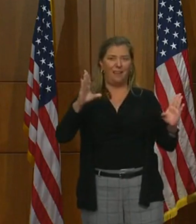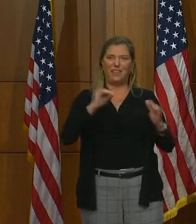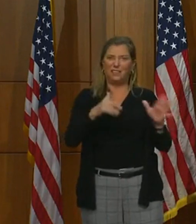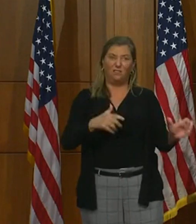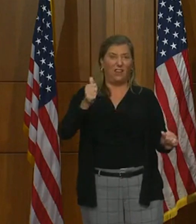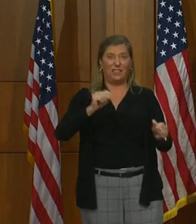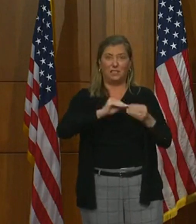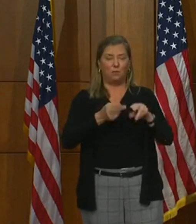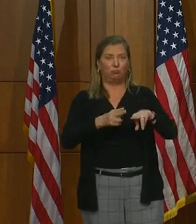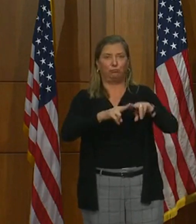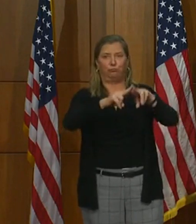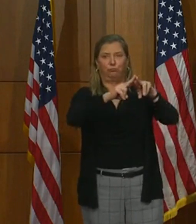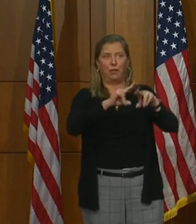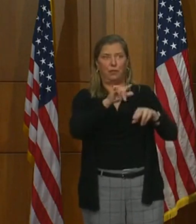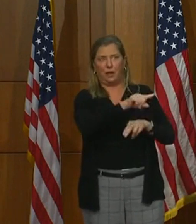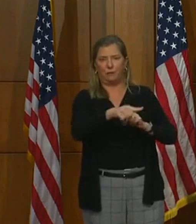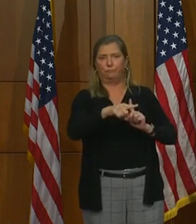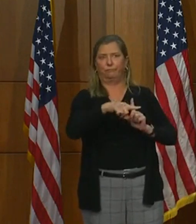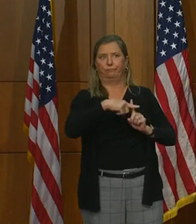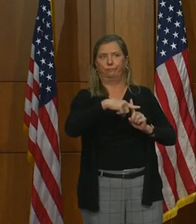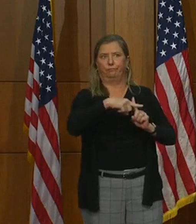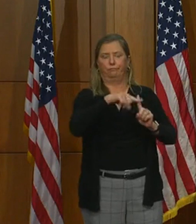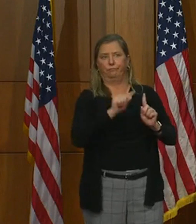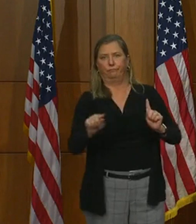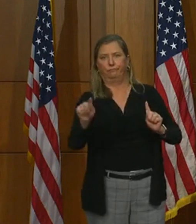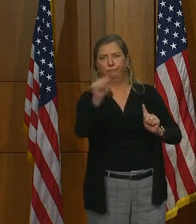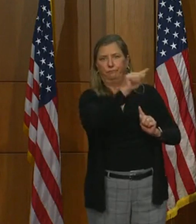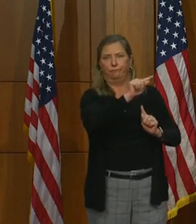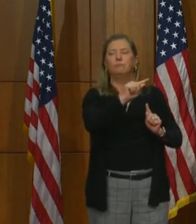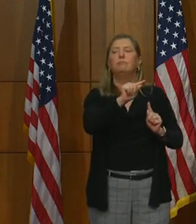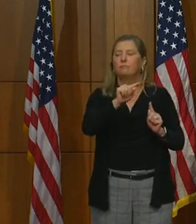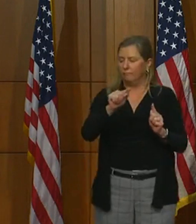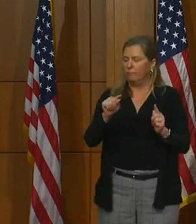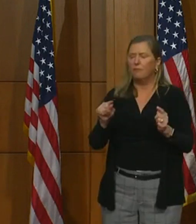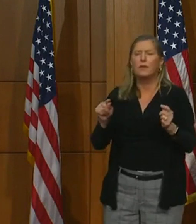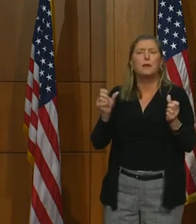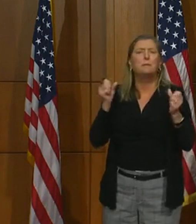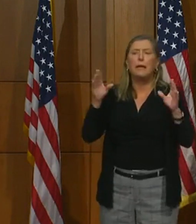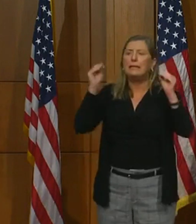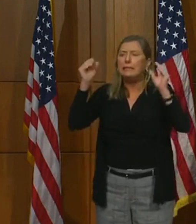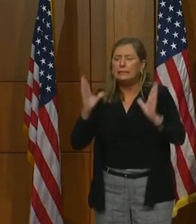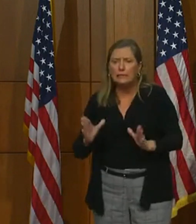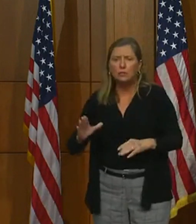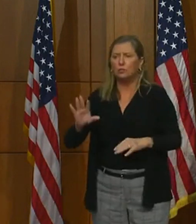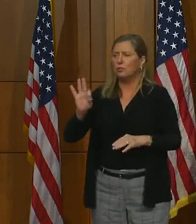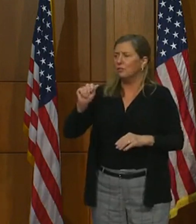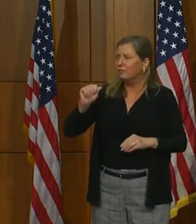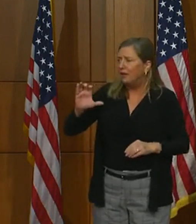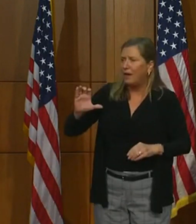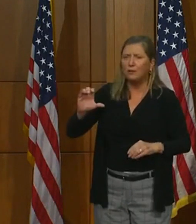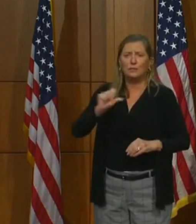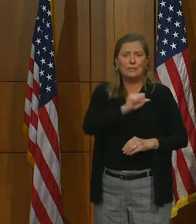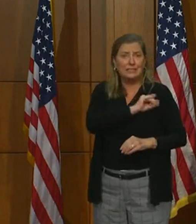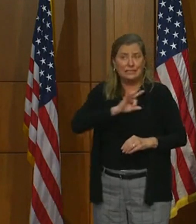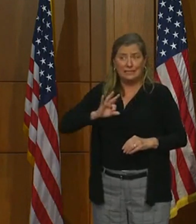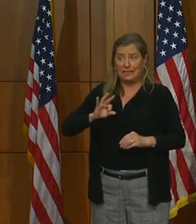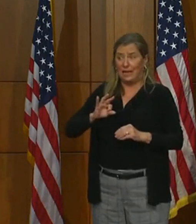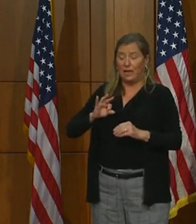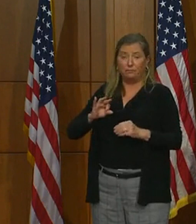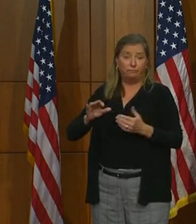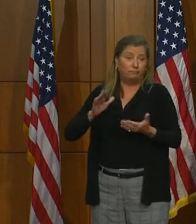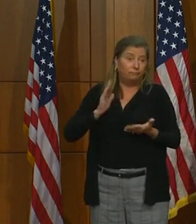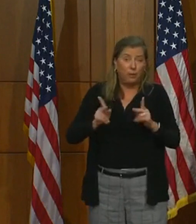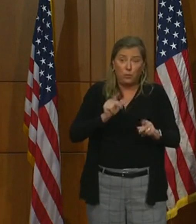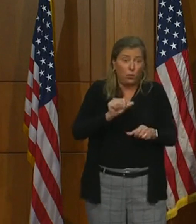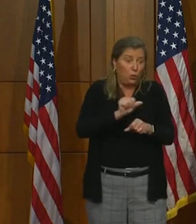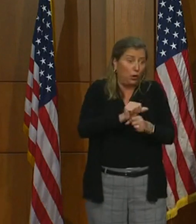fastest increasing age set for positive cases. We have plenty of teachers and faculty and staff from our janitors